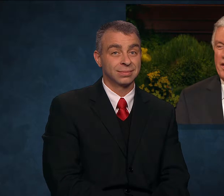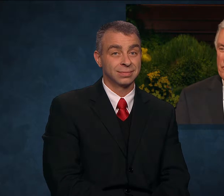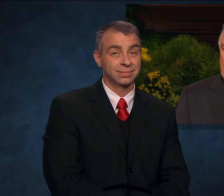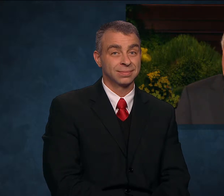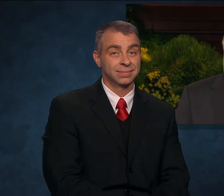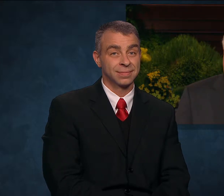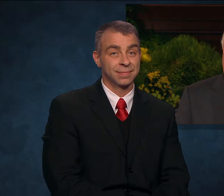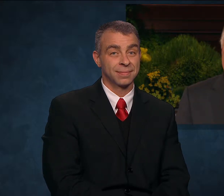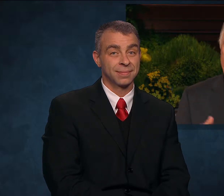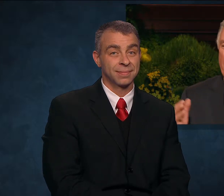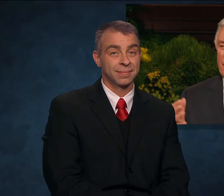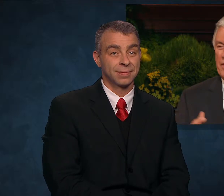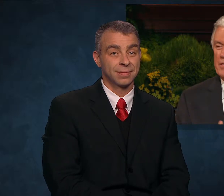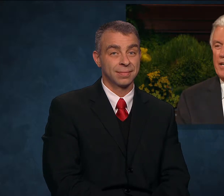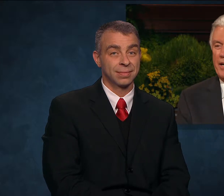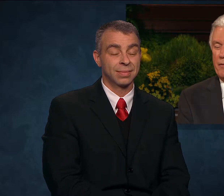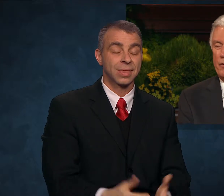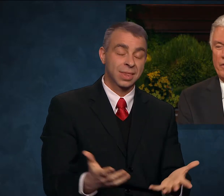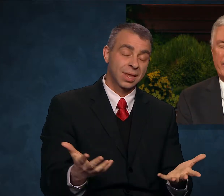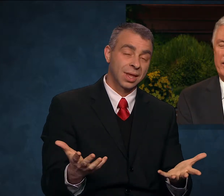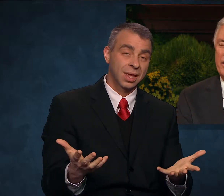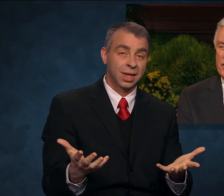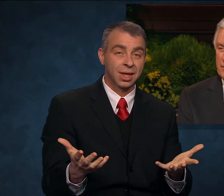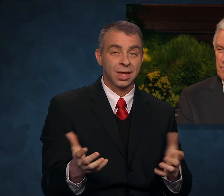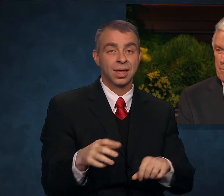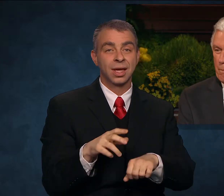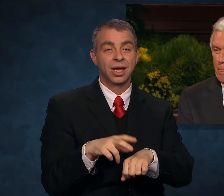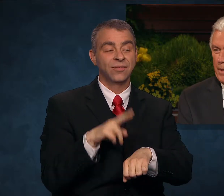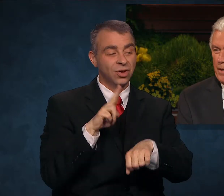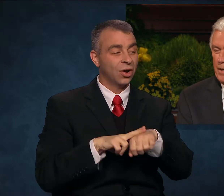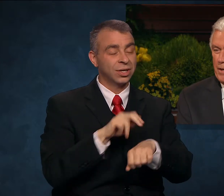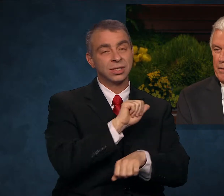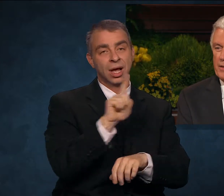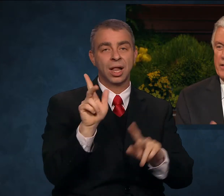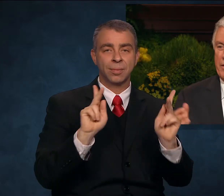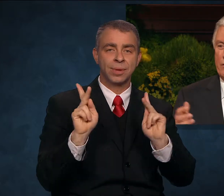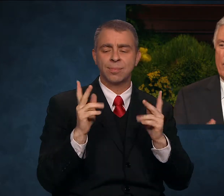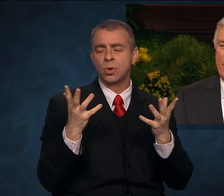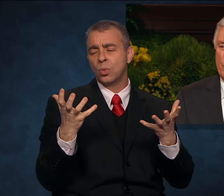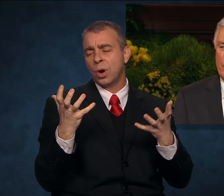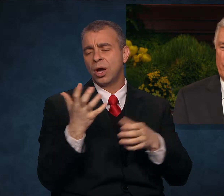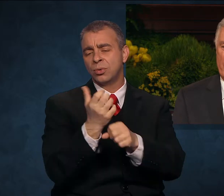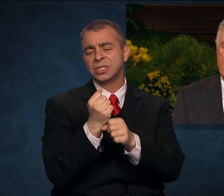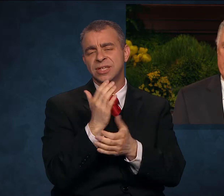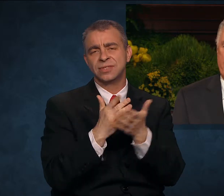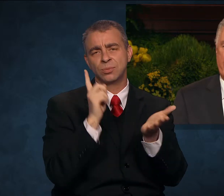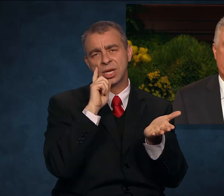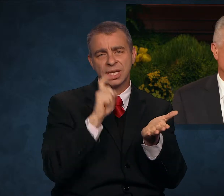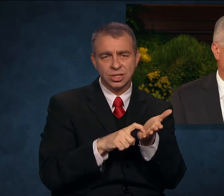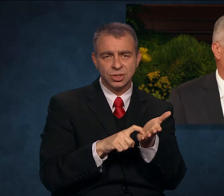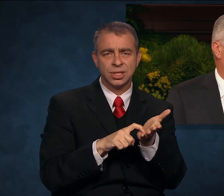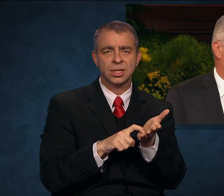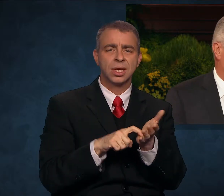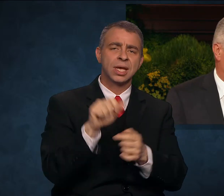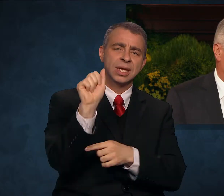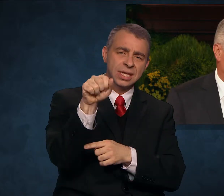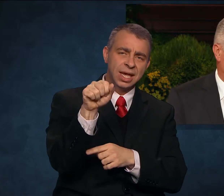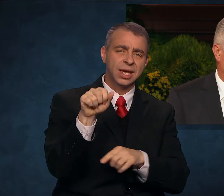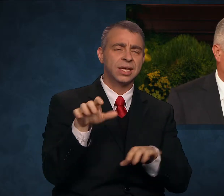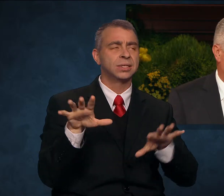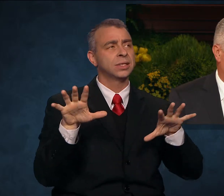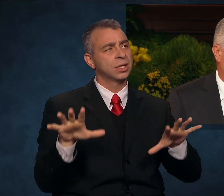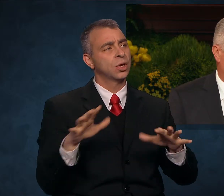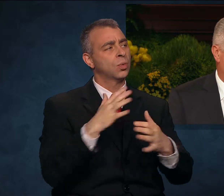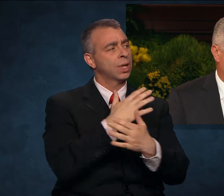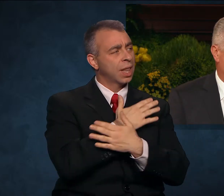Naturally, we all have a desire for recognition, and there is nothing wrong with relaxing and enjoying ourselves.